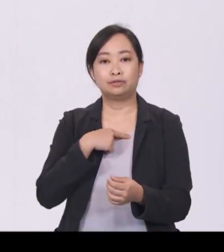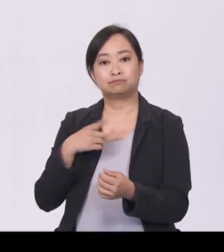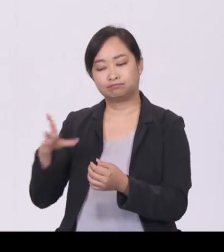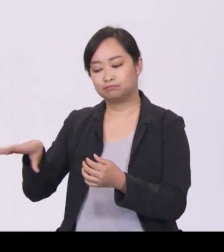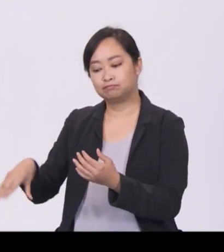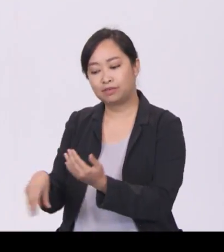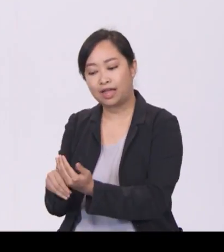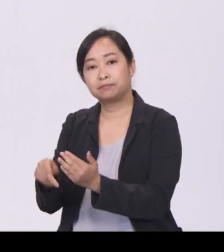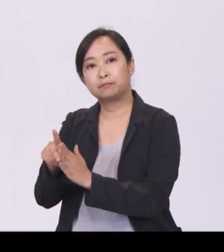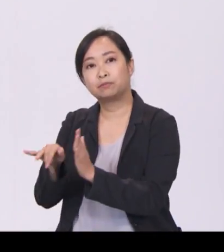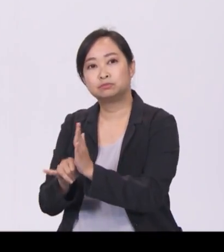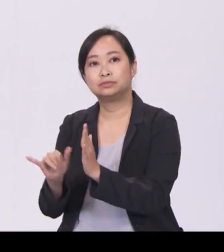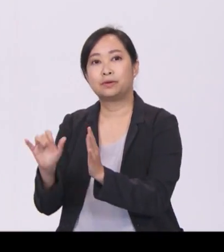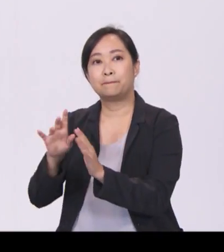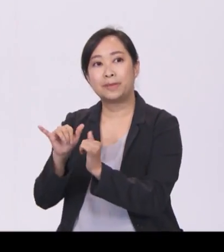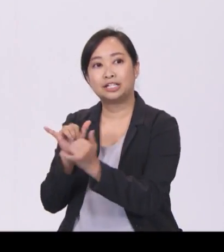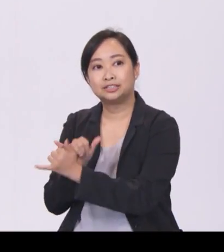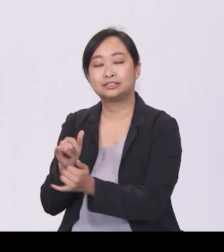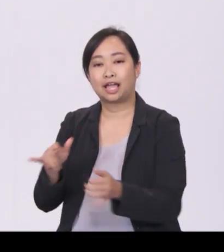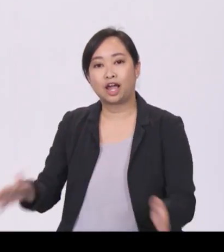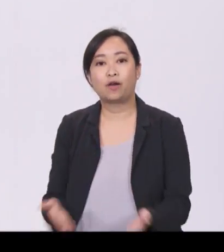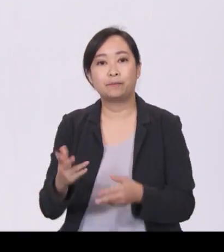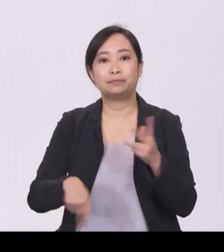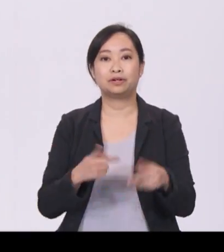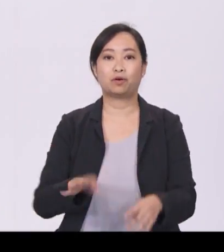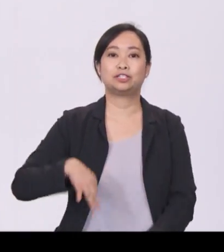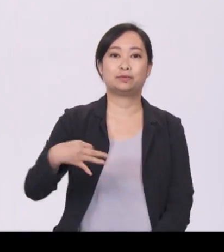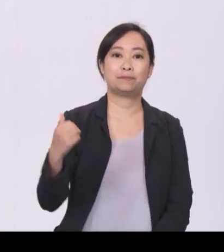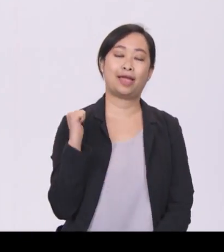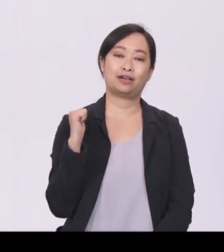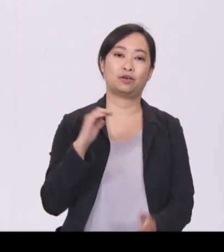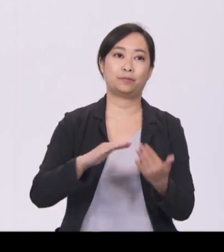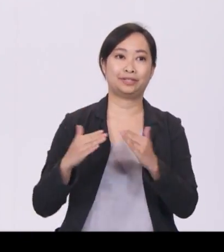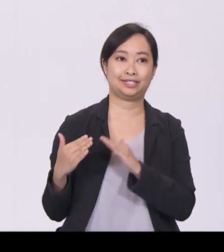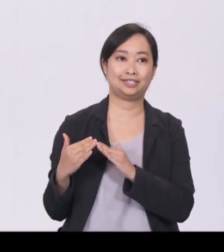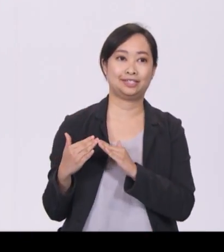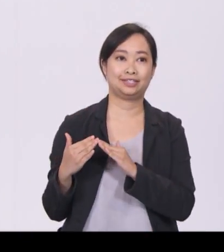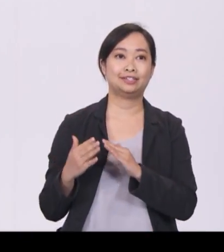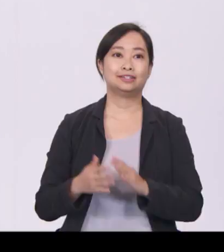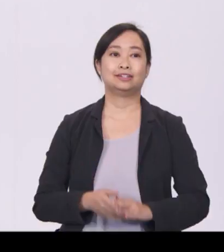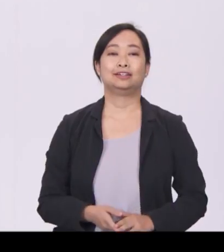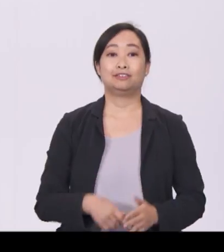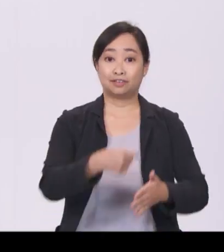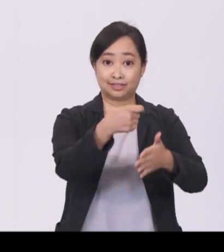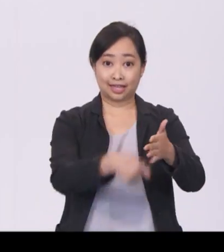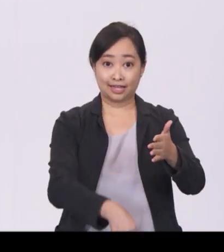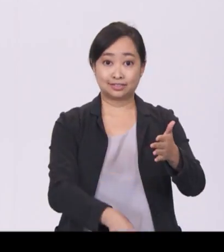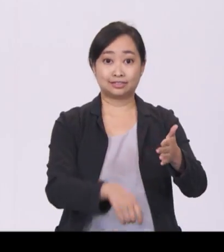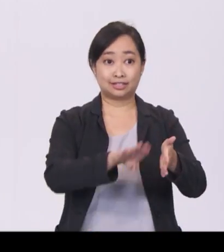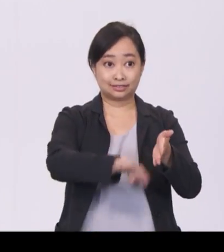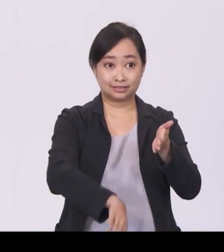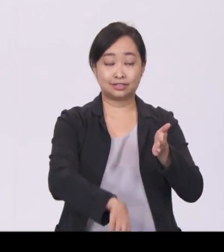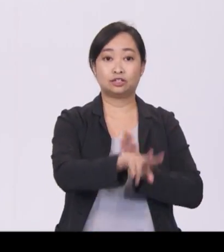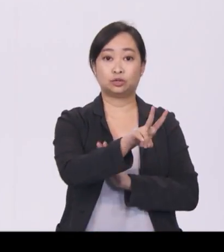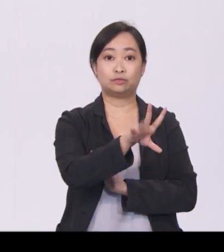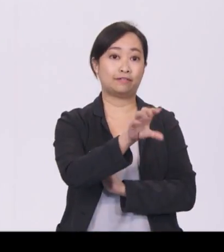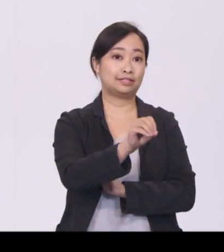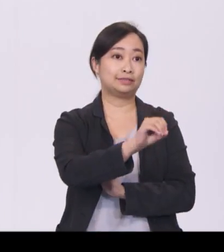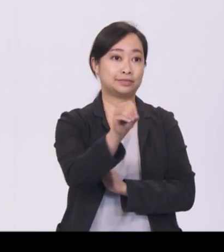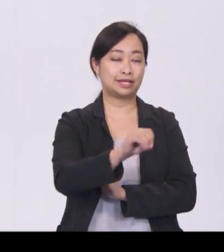the community. I will extend the 250 per cent tax deduction for donations made to